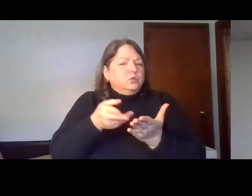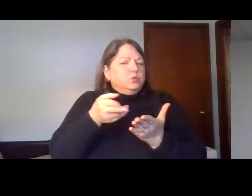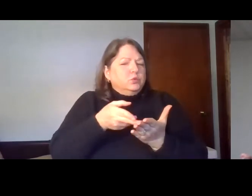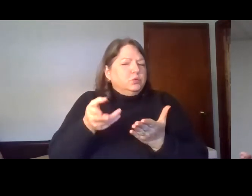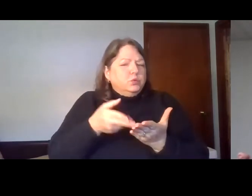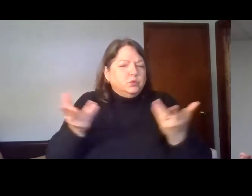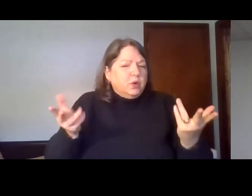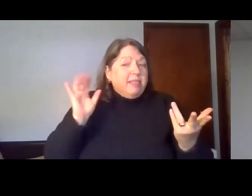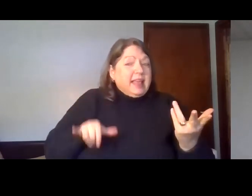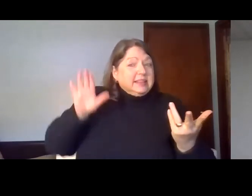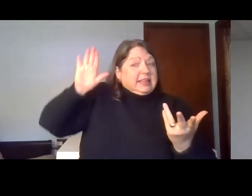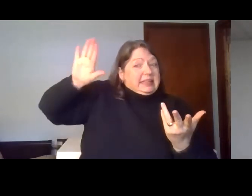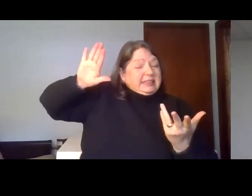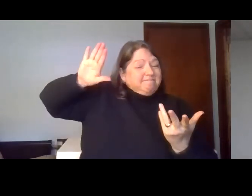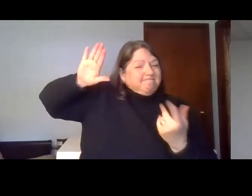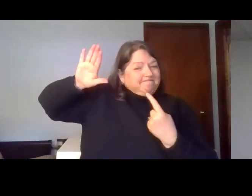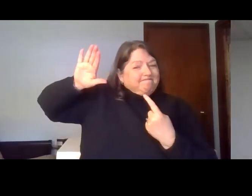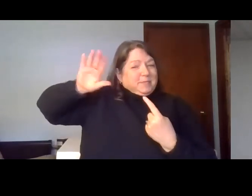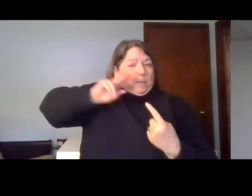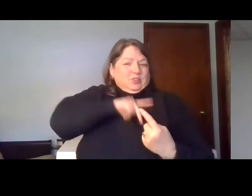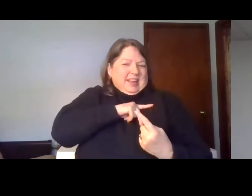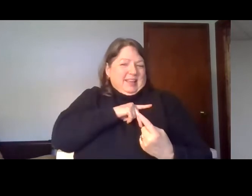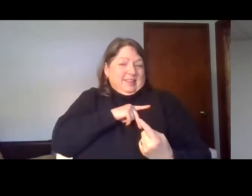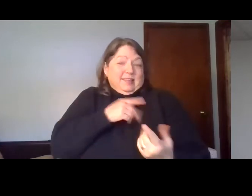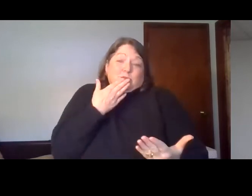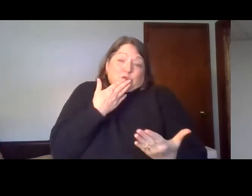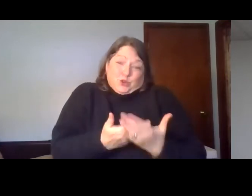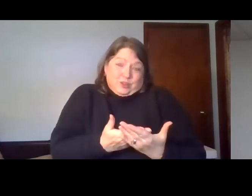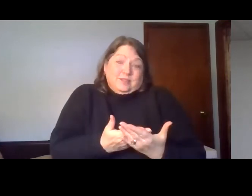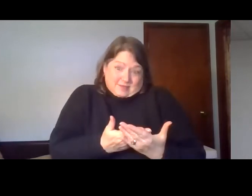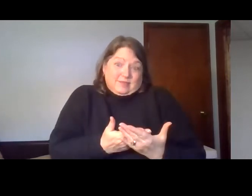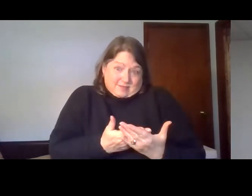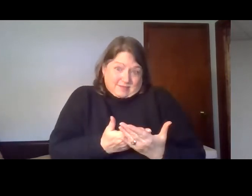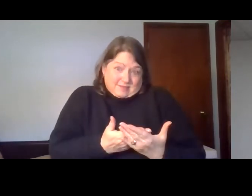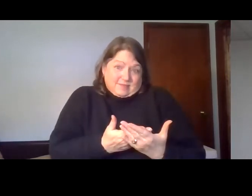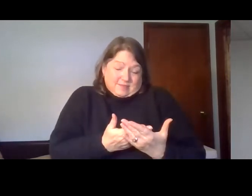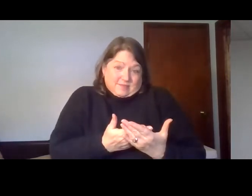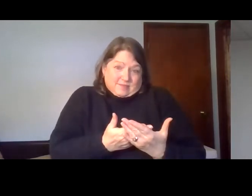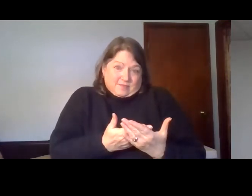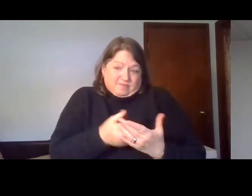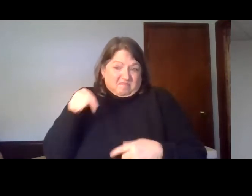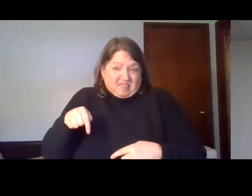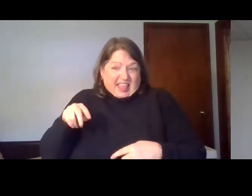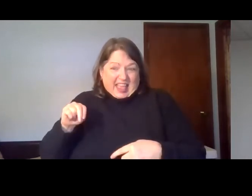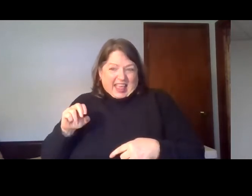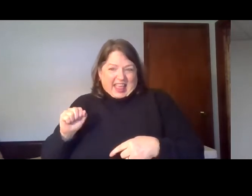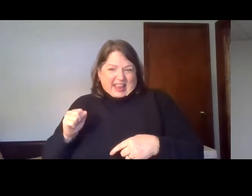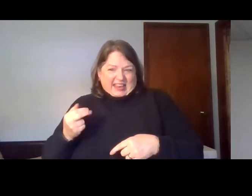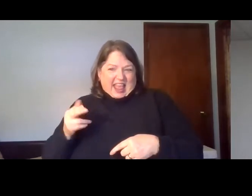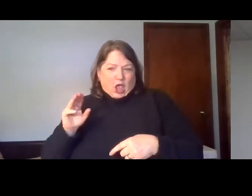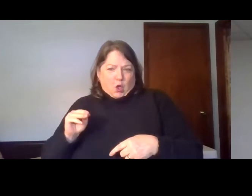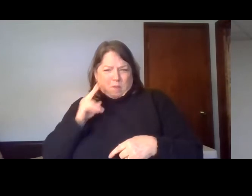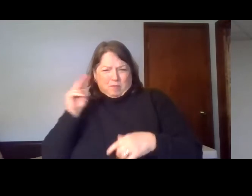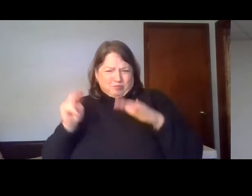is good. That's his personality. That's who he is. And so the prophet comes on and begins to share a side of God